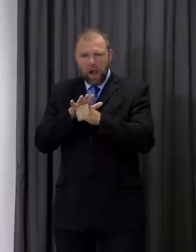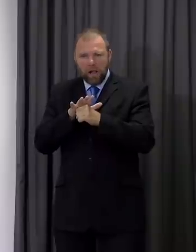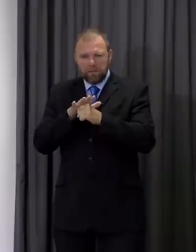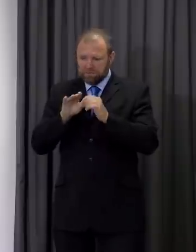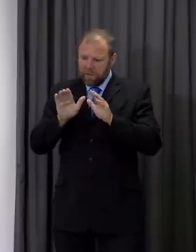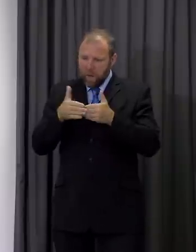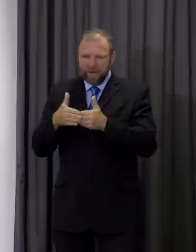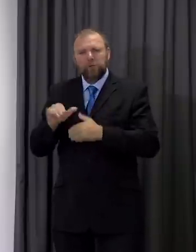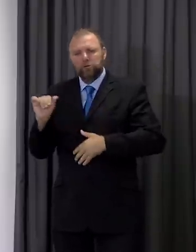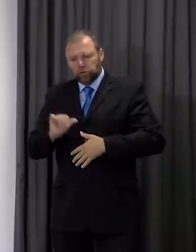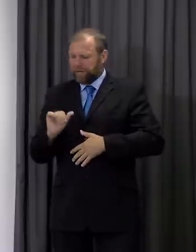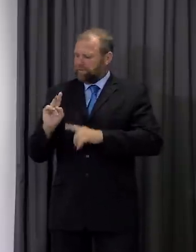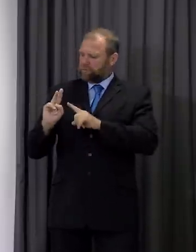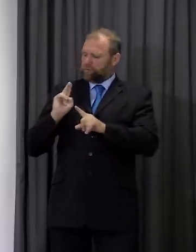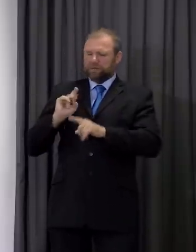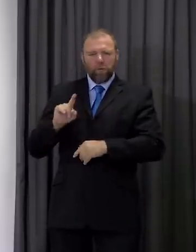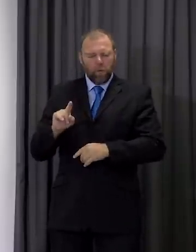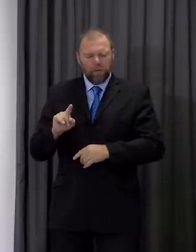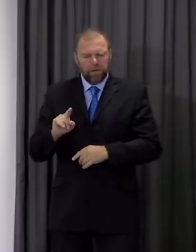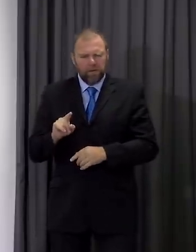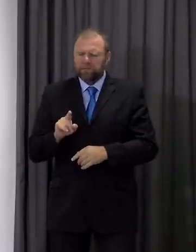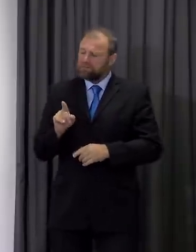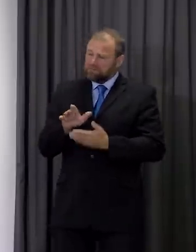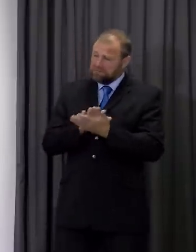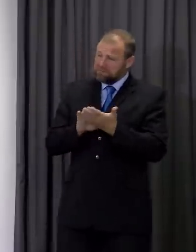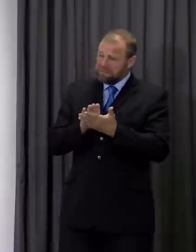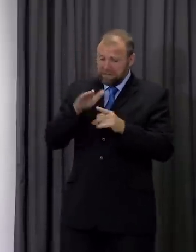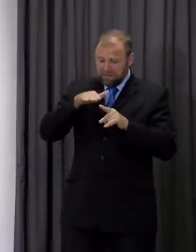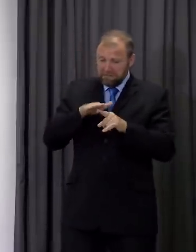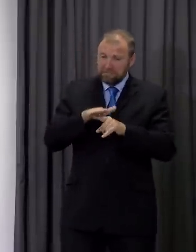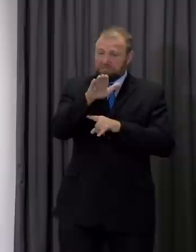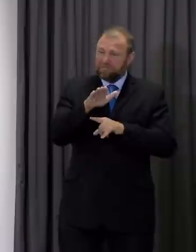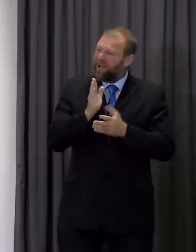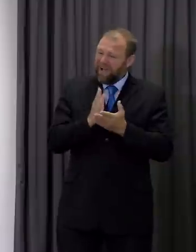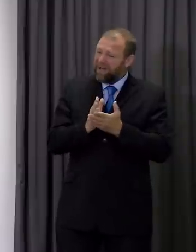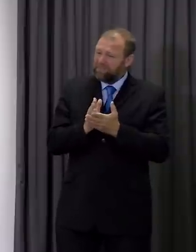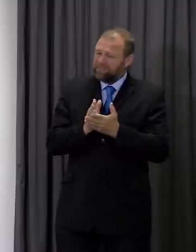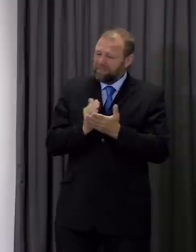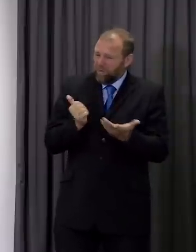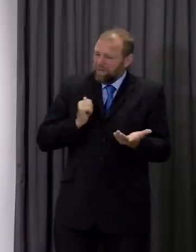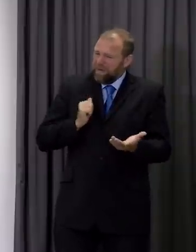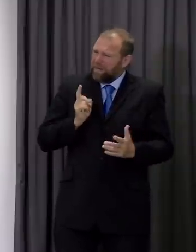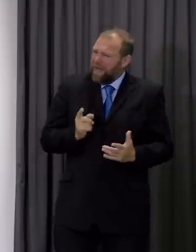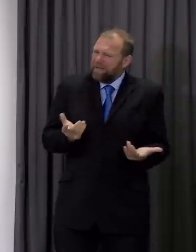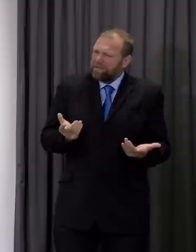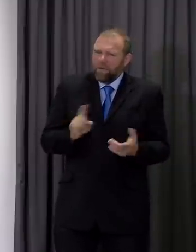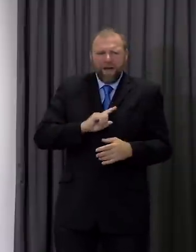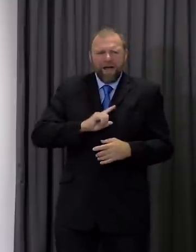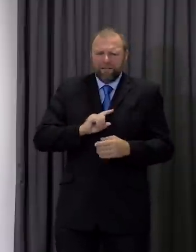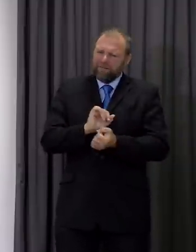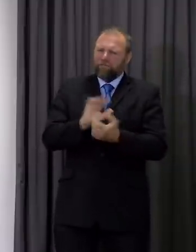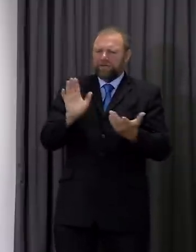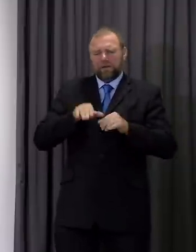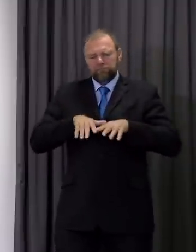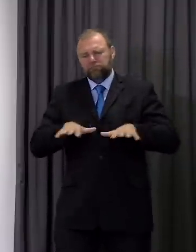cases we've always considered inevitable as a result of the increased freedom of people having each month? And therefore, do you think that an effective